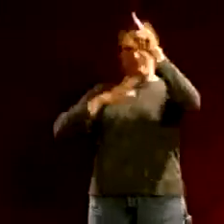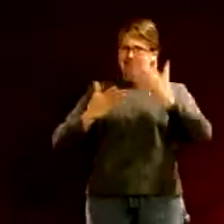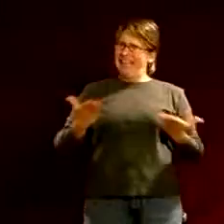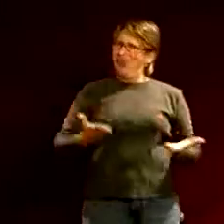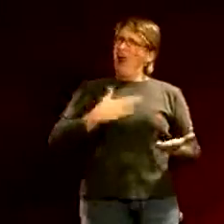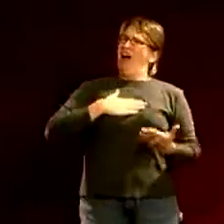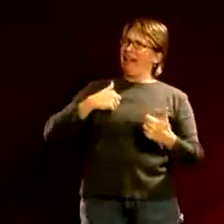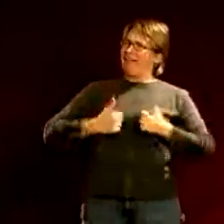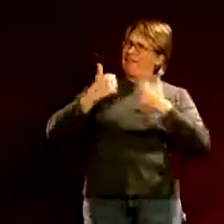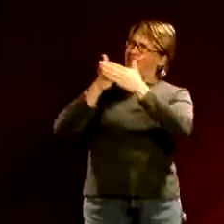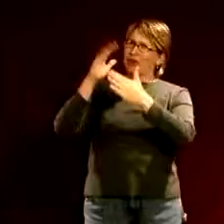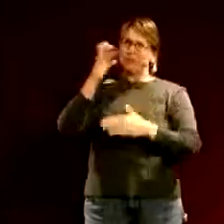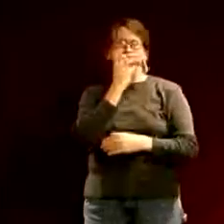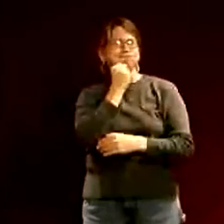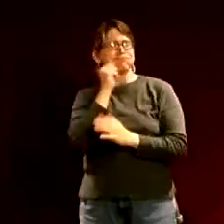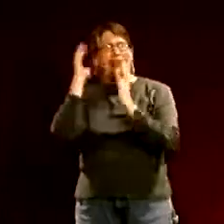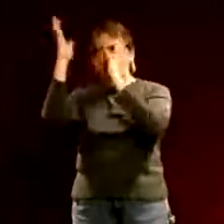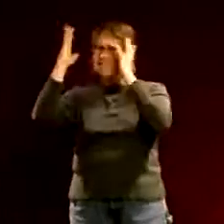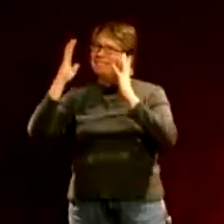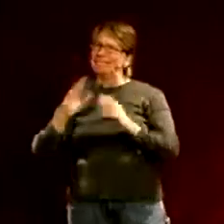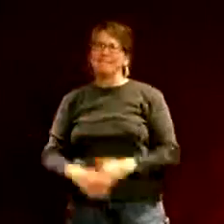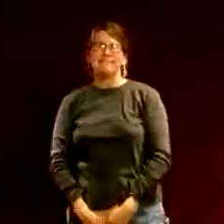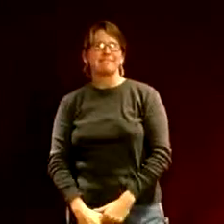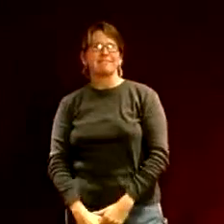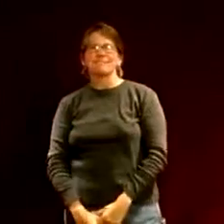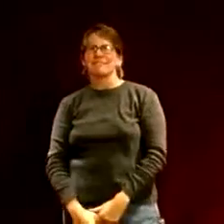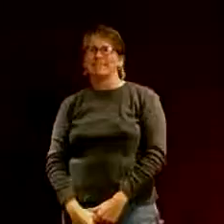the area I mean it's kind of like we wanted to live here and be part of this and and really enjoy what nature had to offer